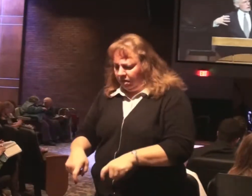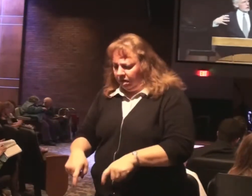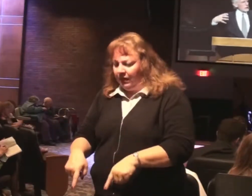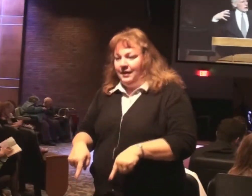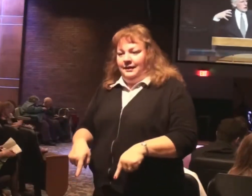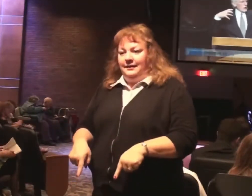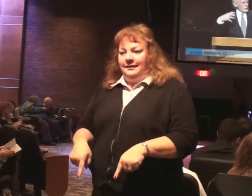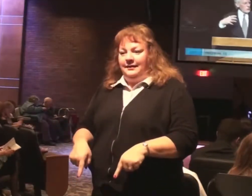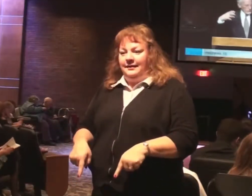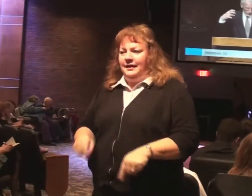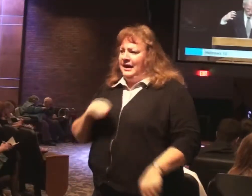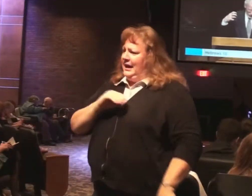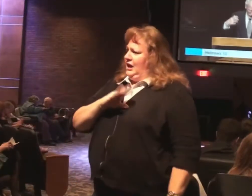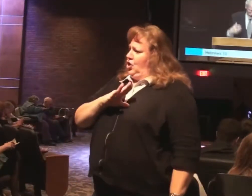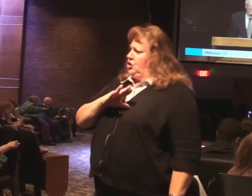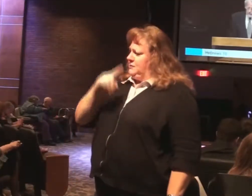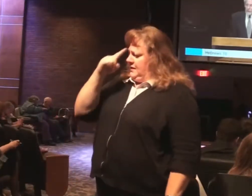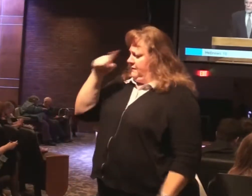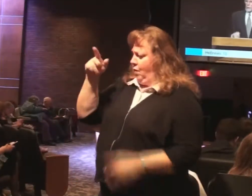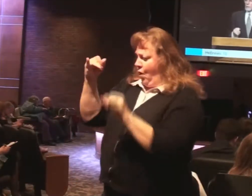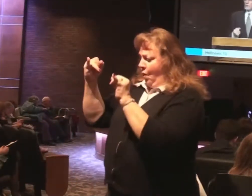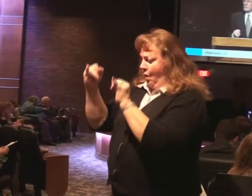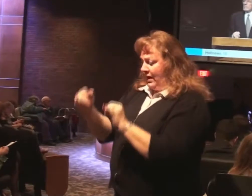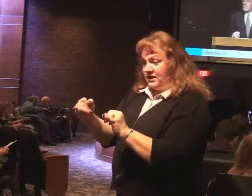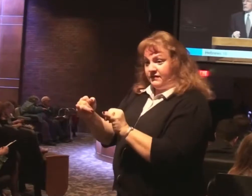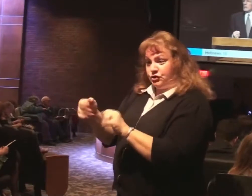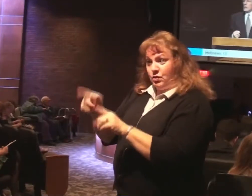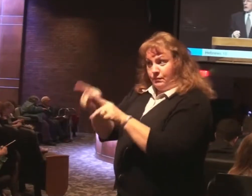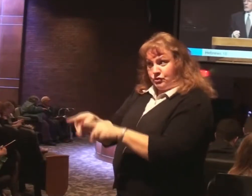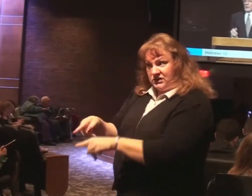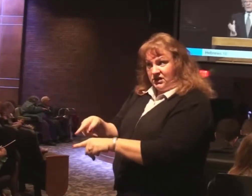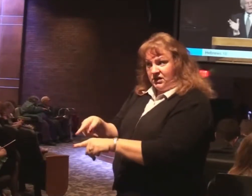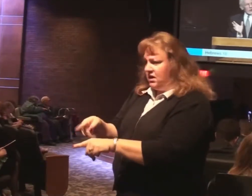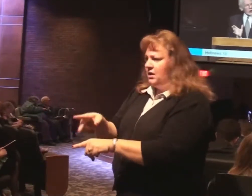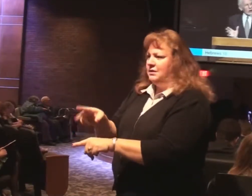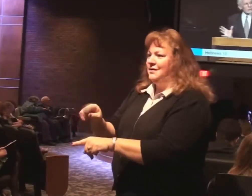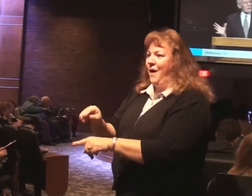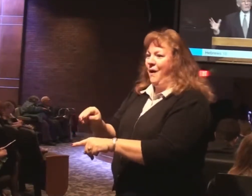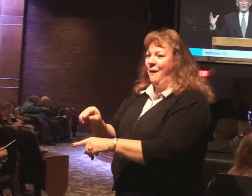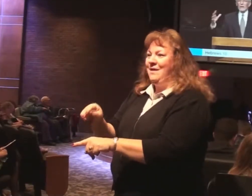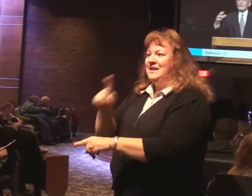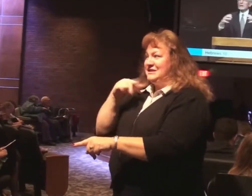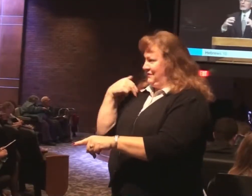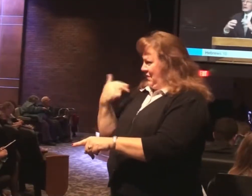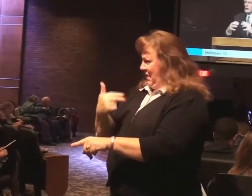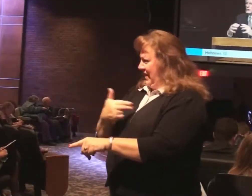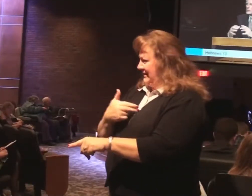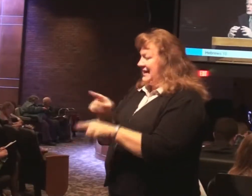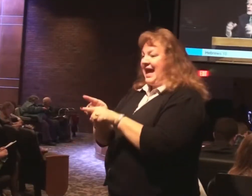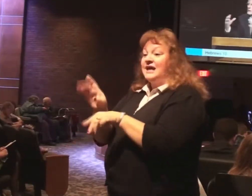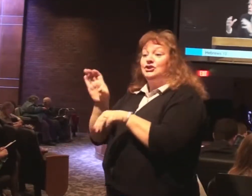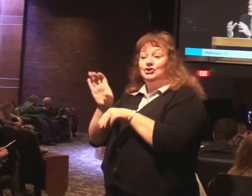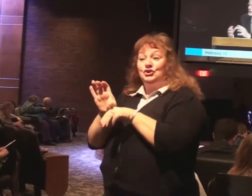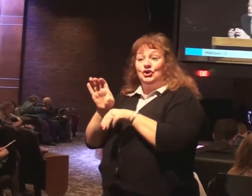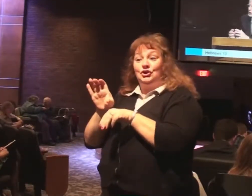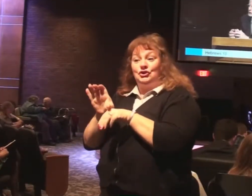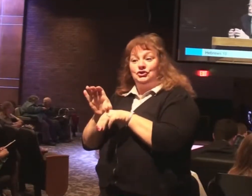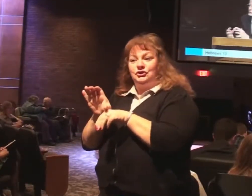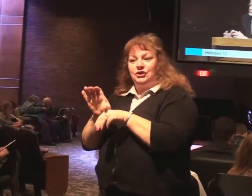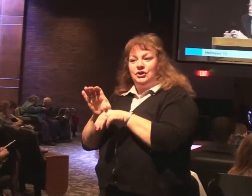just an encouragement for the individual. But it's an encouragement for us as a church to be an encouragement to